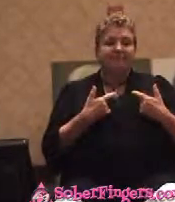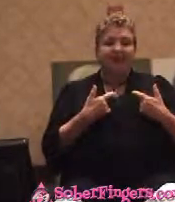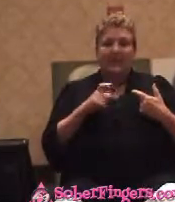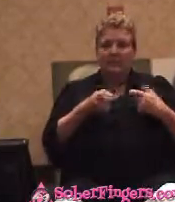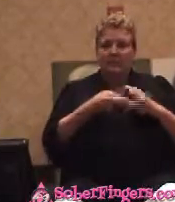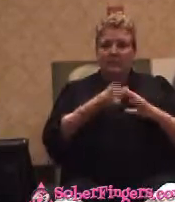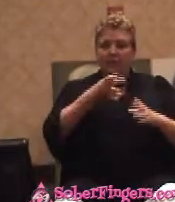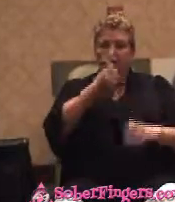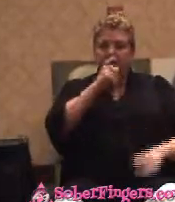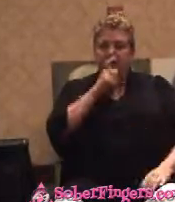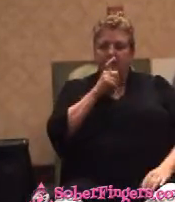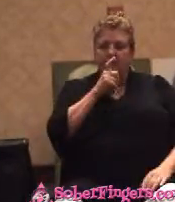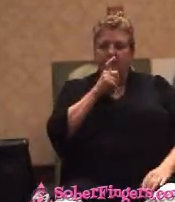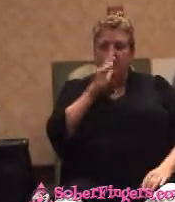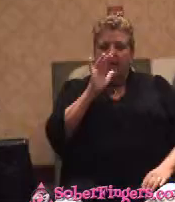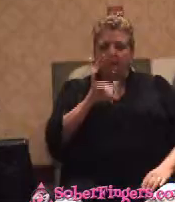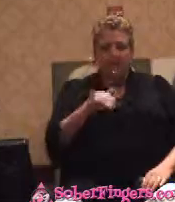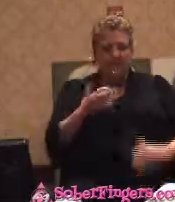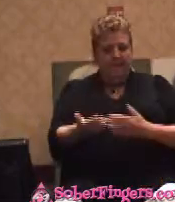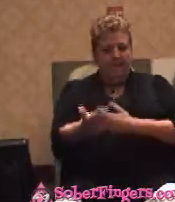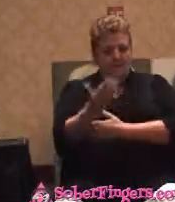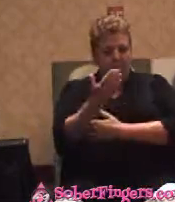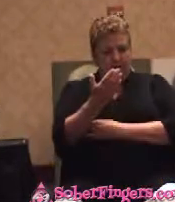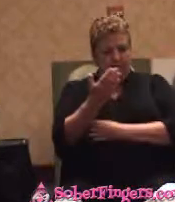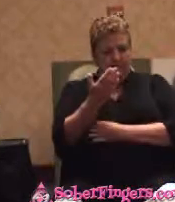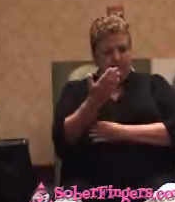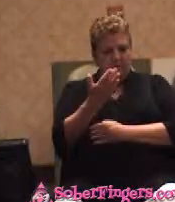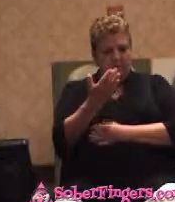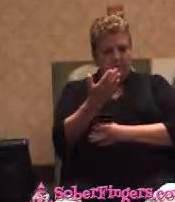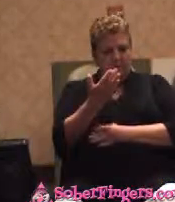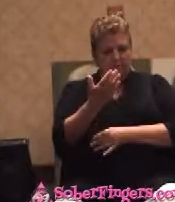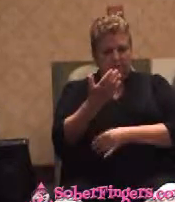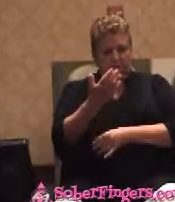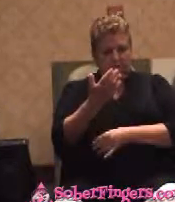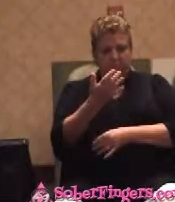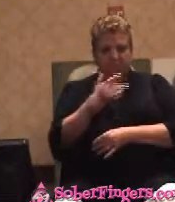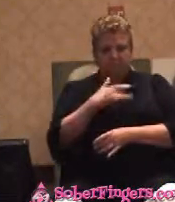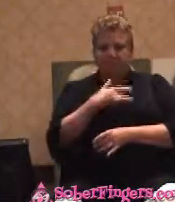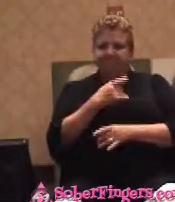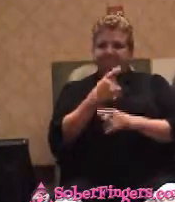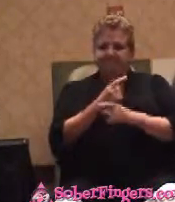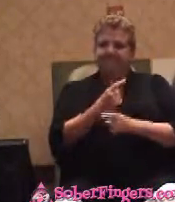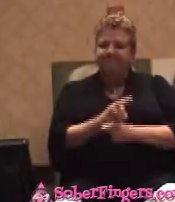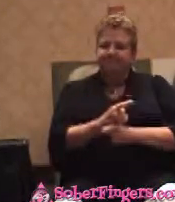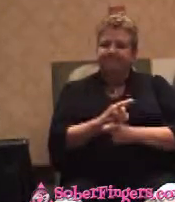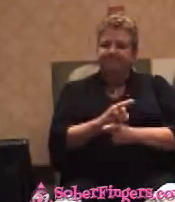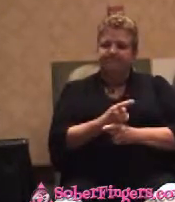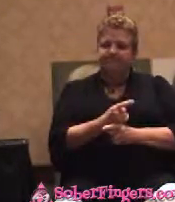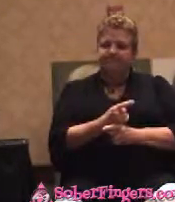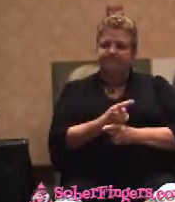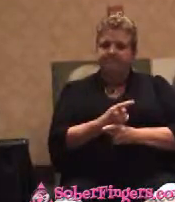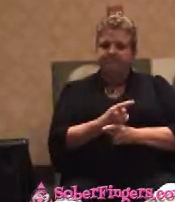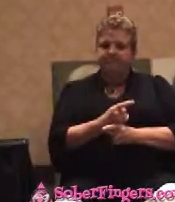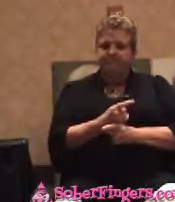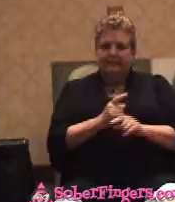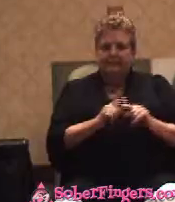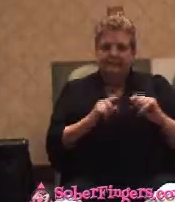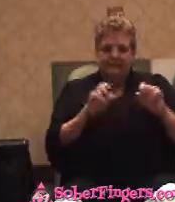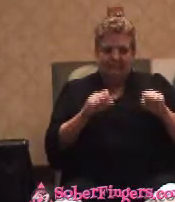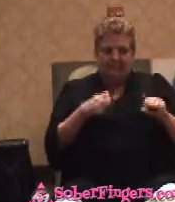And that morning I sounded like a reasonable prospect. I didn't know that I could do it. I had been trying to get